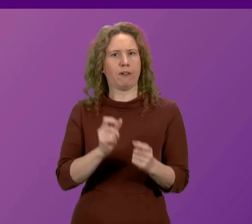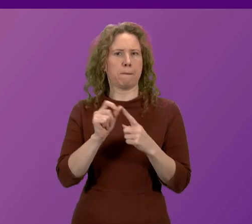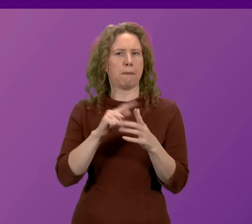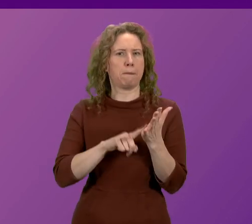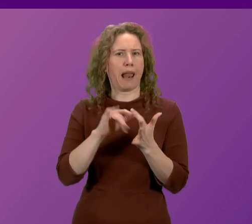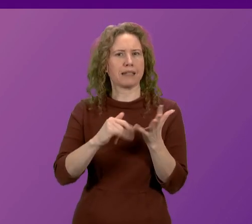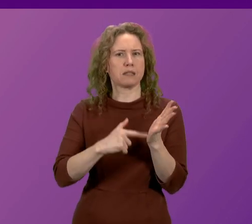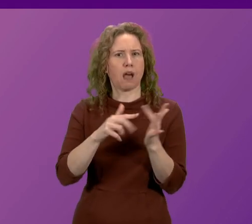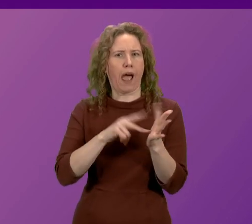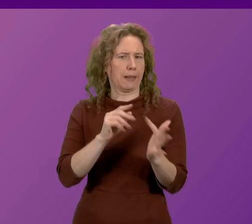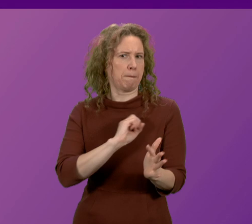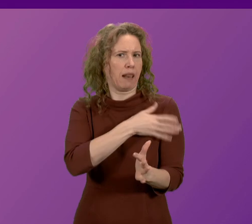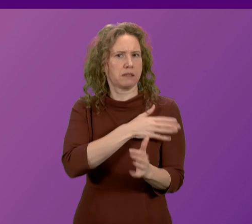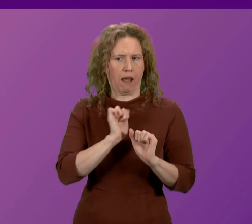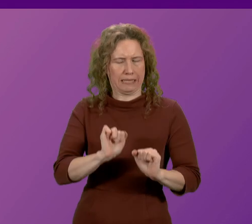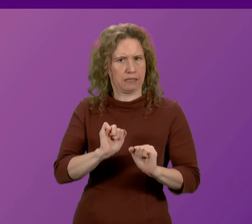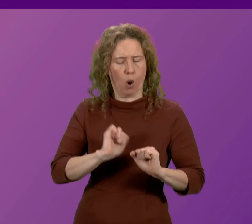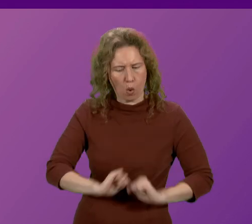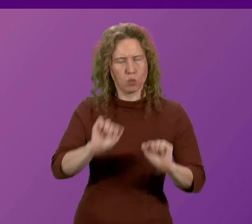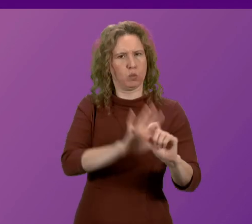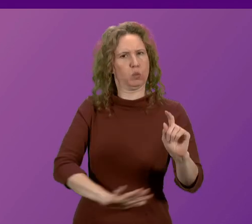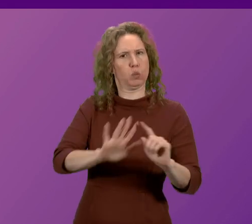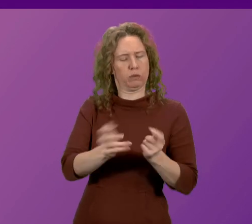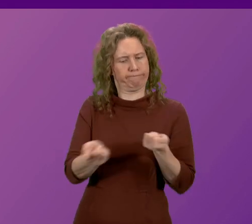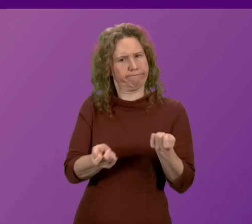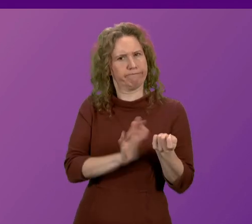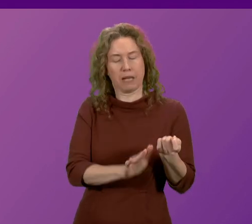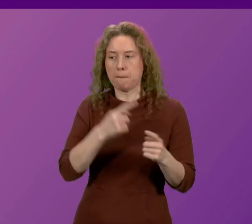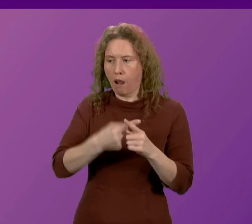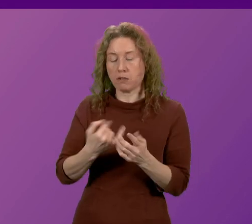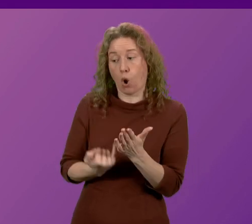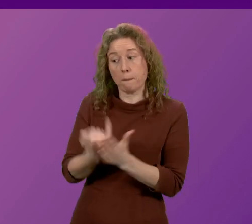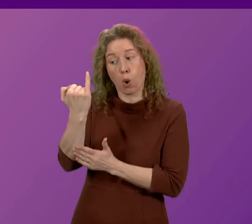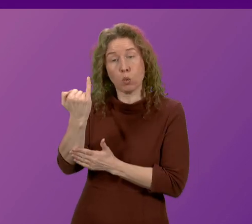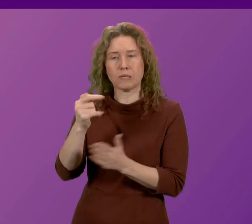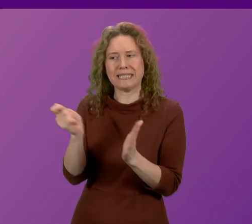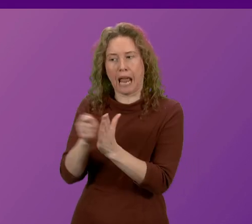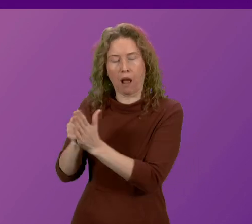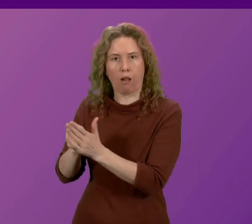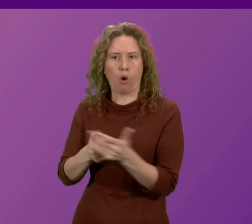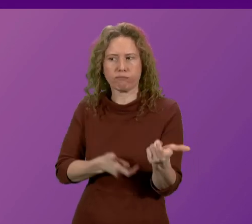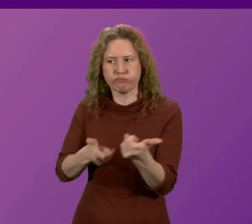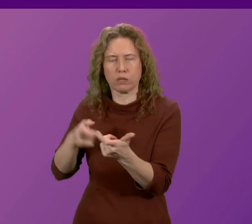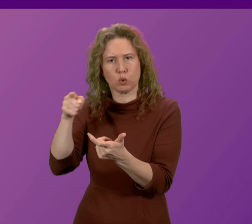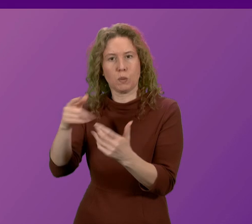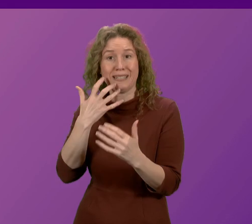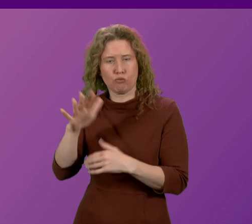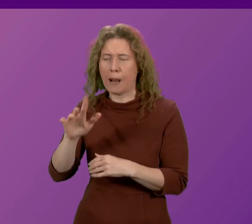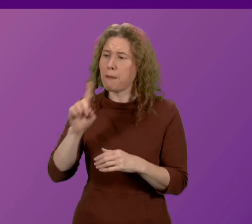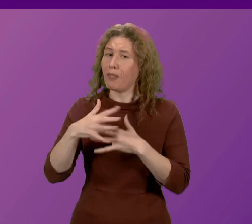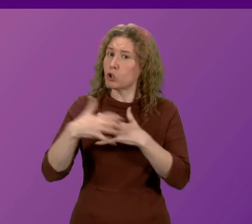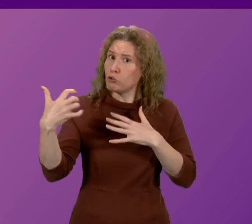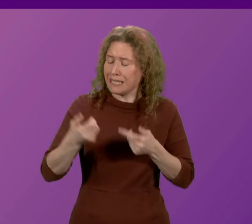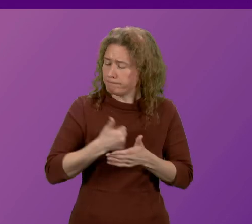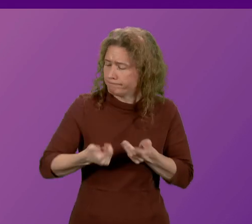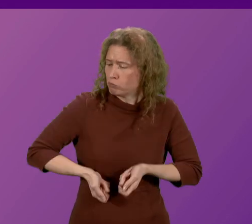And I hope he continues to oppose the sale of arms to Israel. But the Greens have repeatedly raised the track